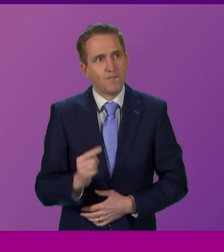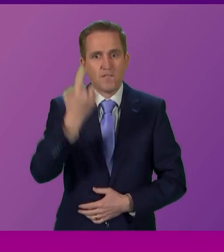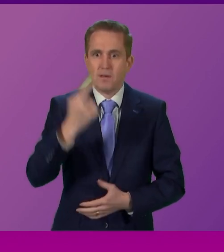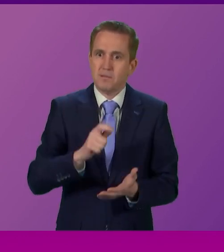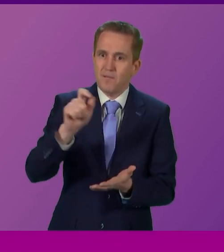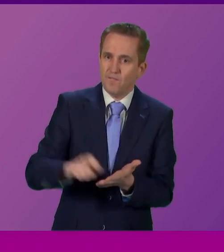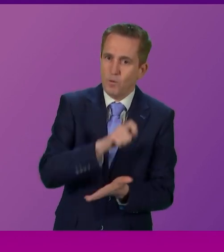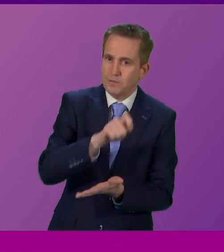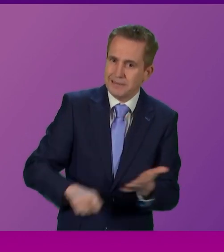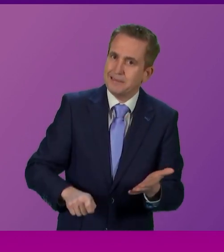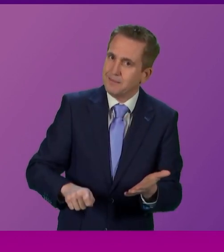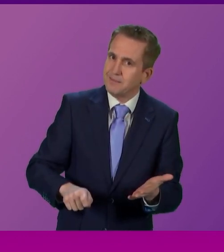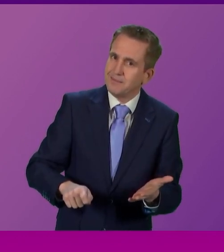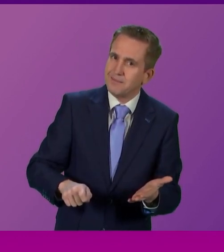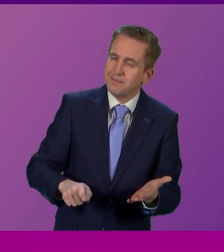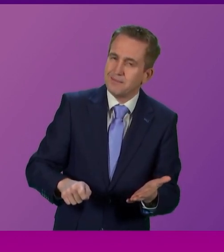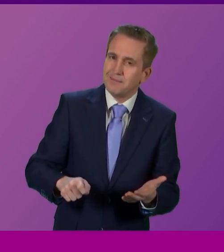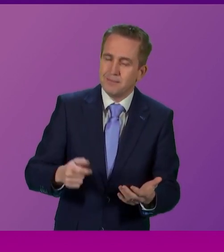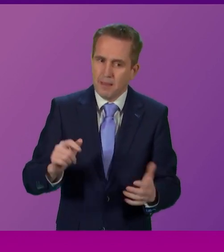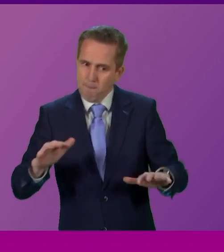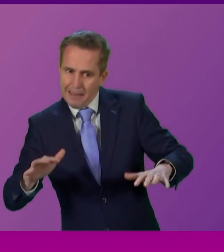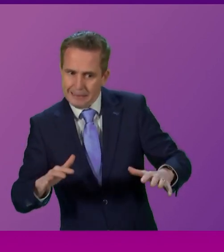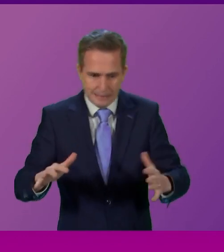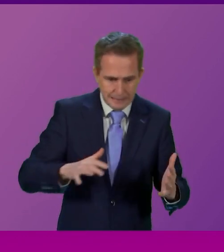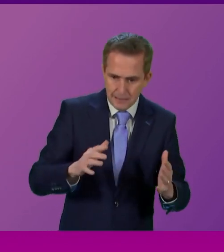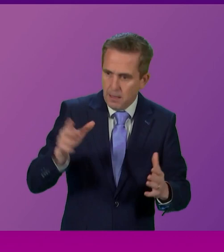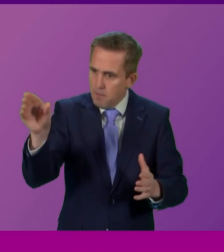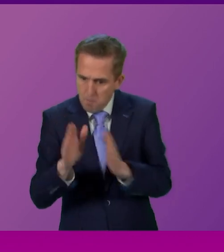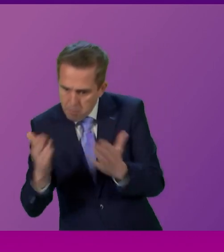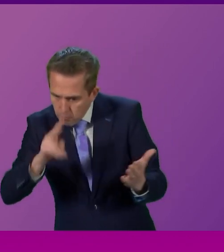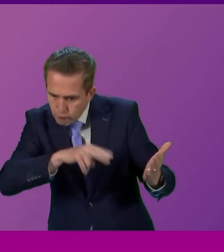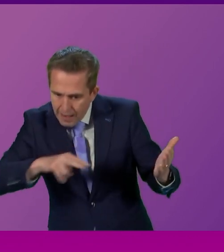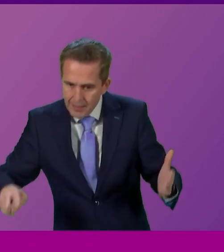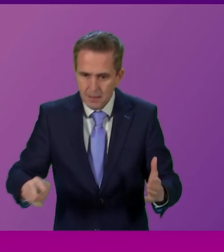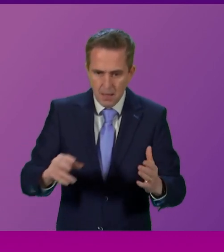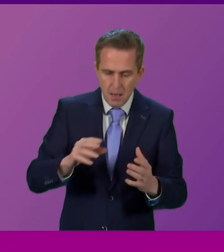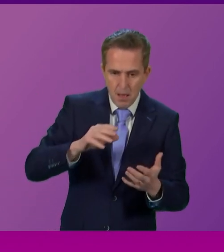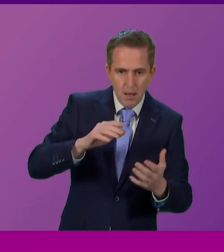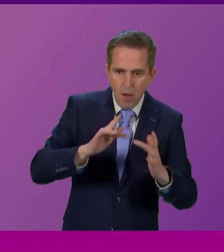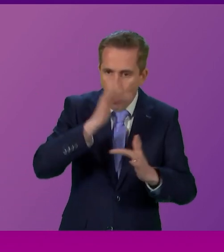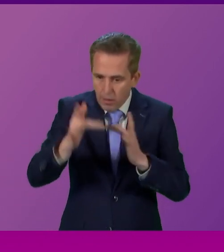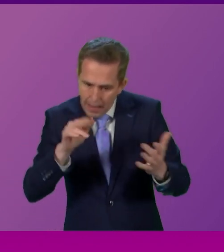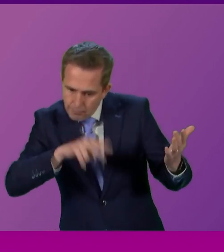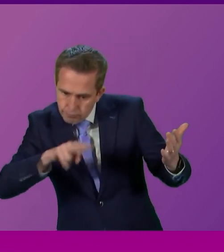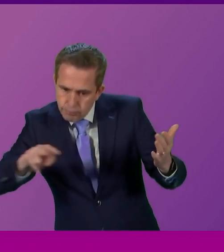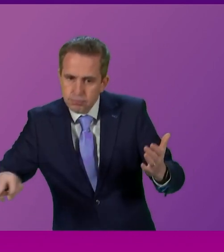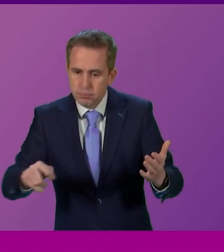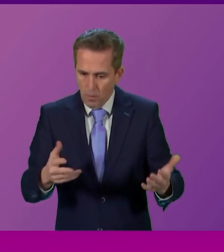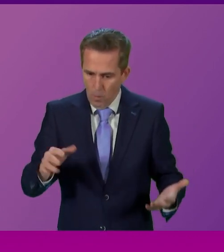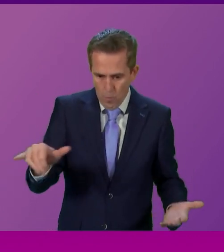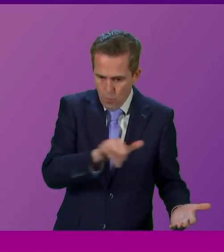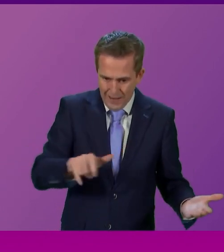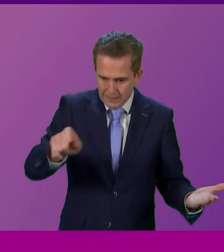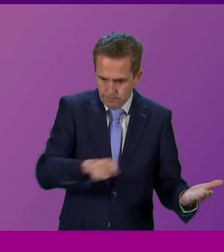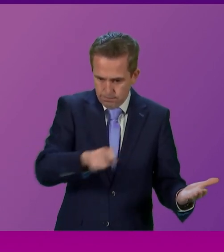somewhat unexpectedly. And in a panic, I read every book, blog and briefing that I could find to figure out where my ex should go.